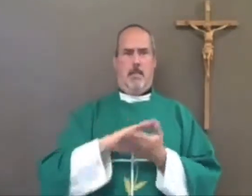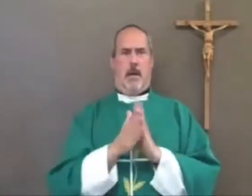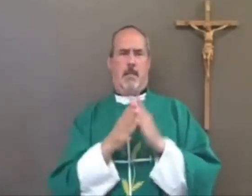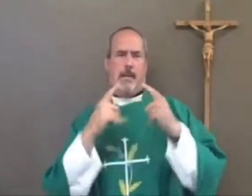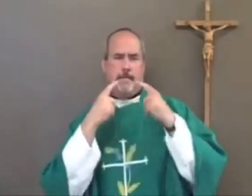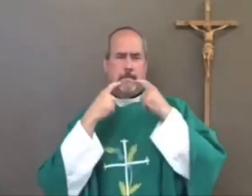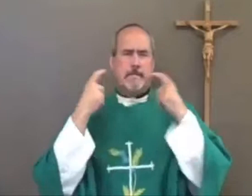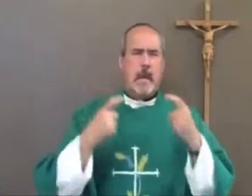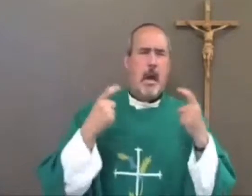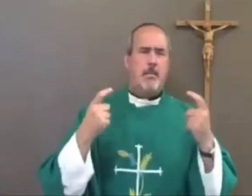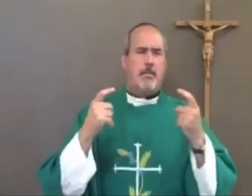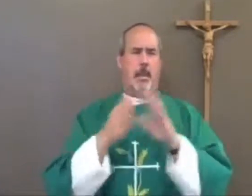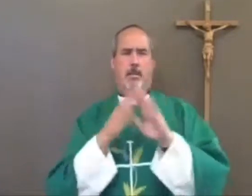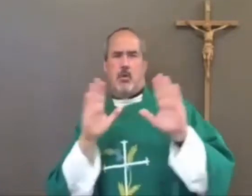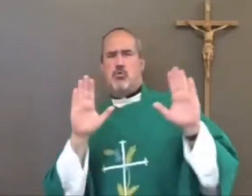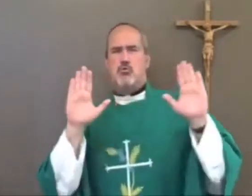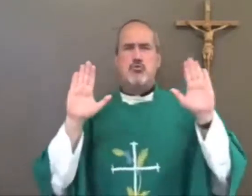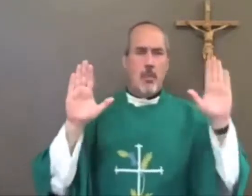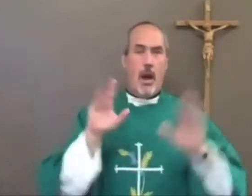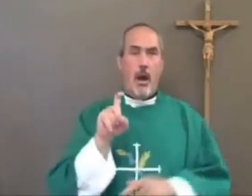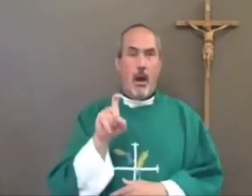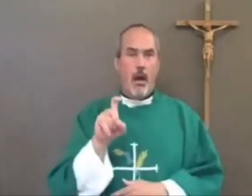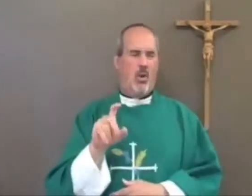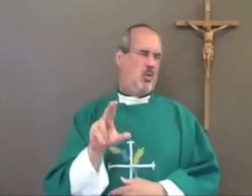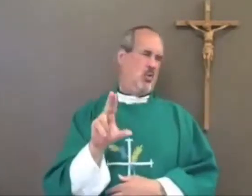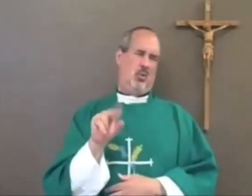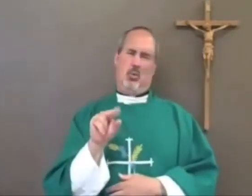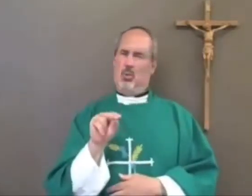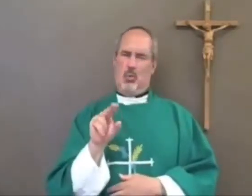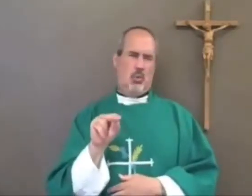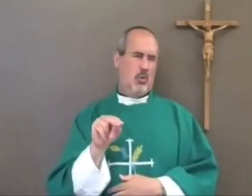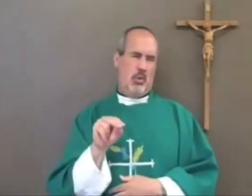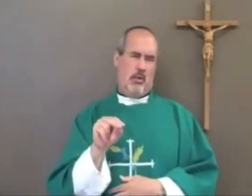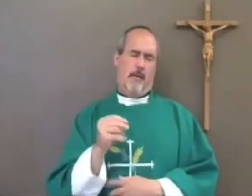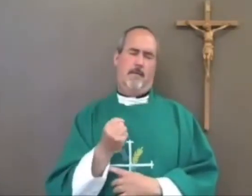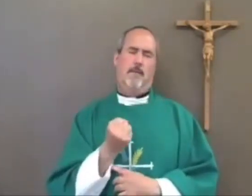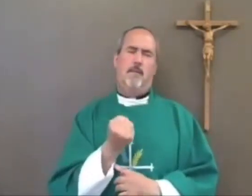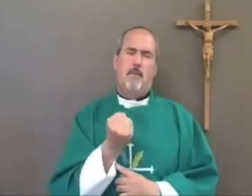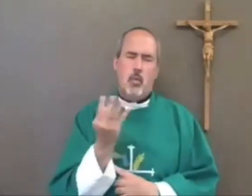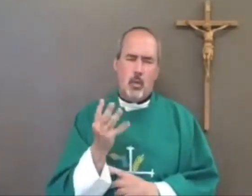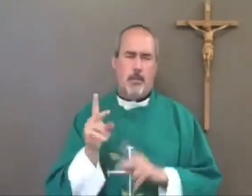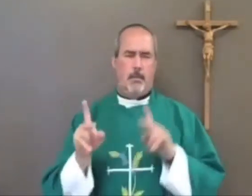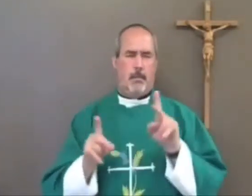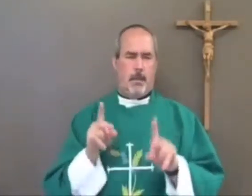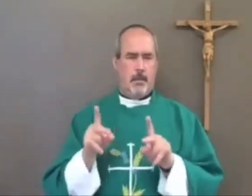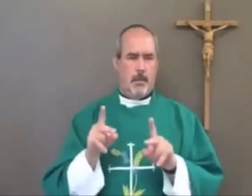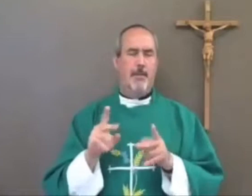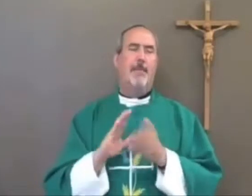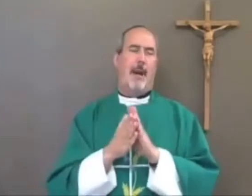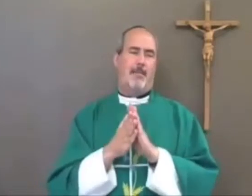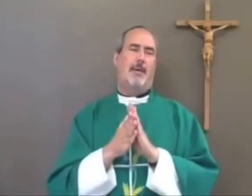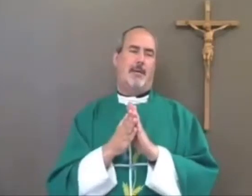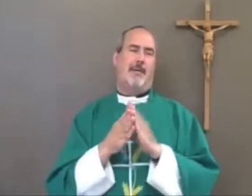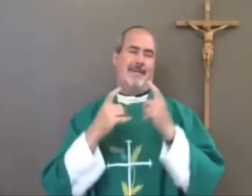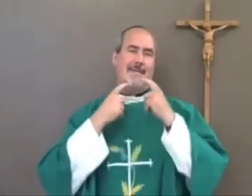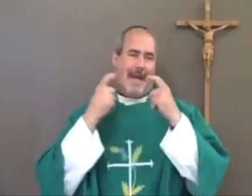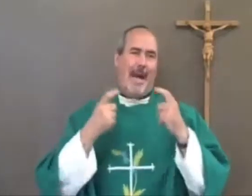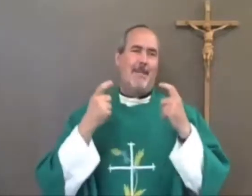Now, God doesn't expect us all to become famous, great people. Very few people have that